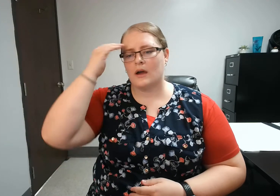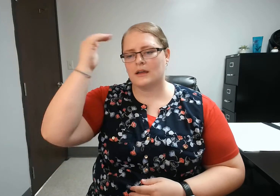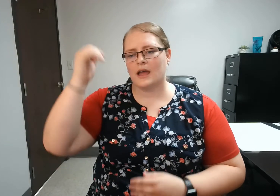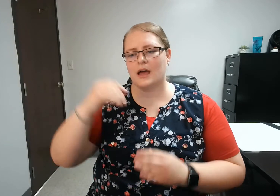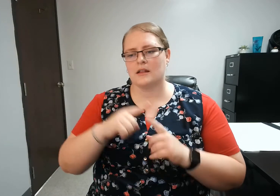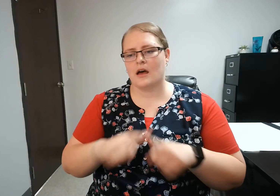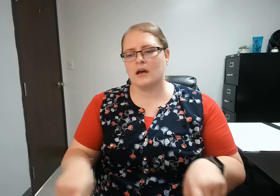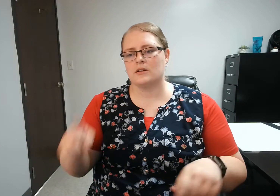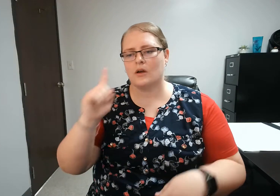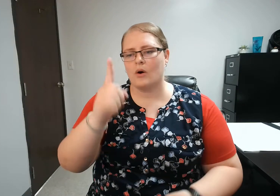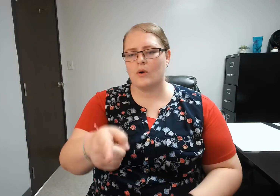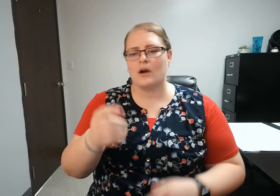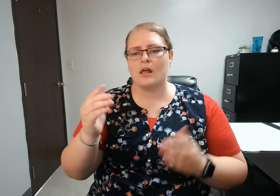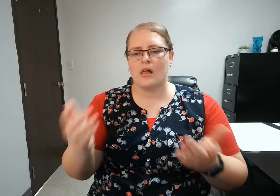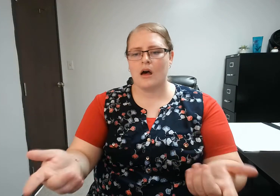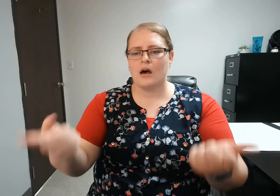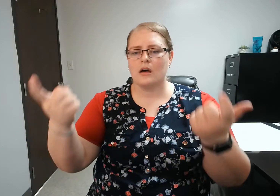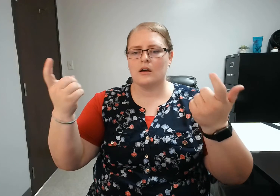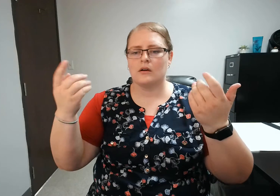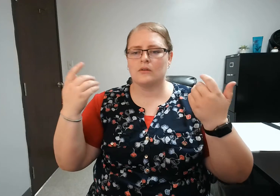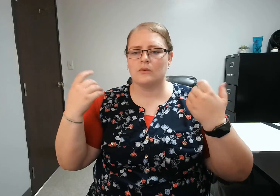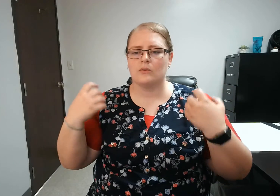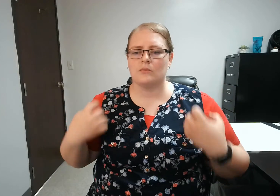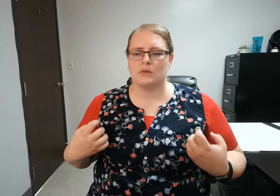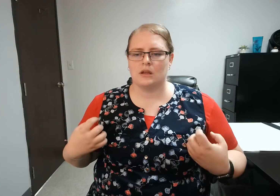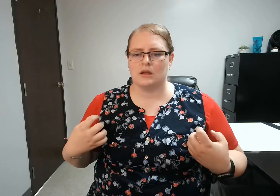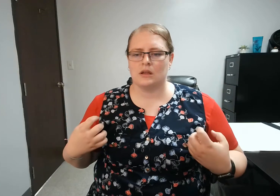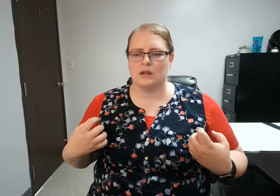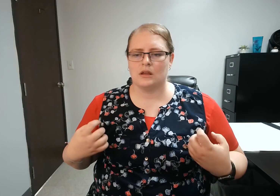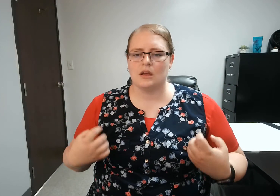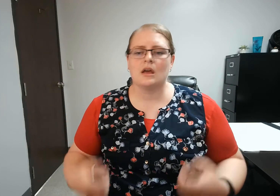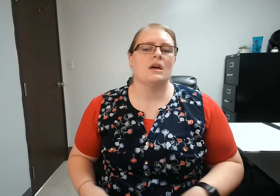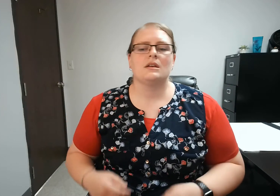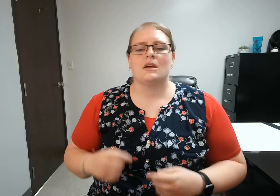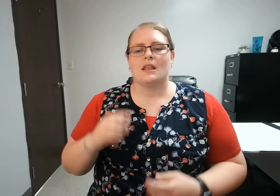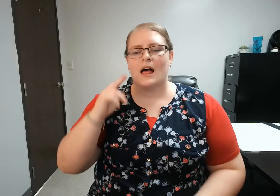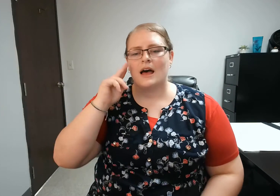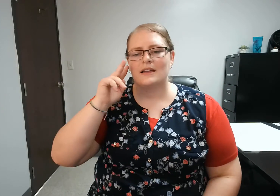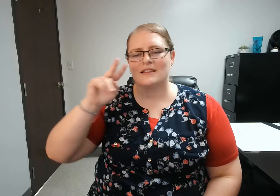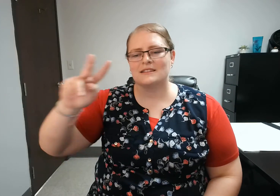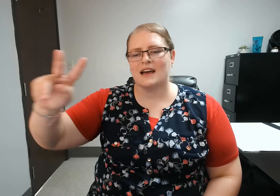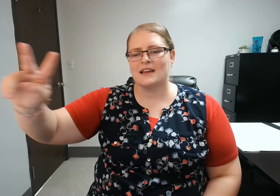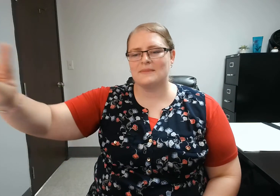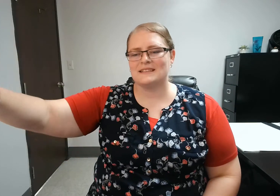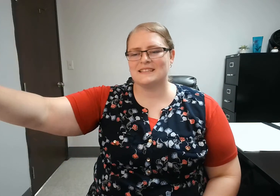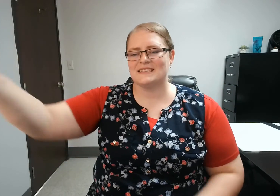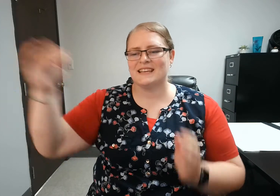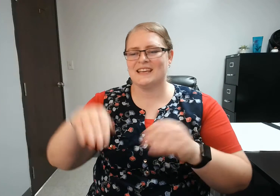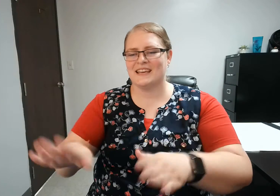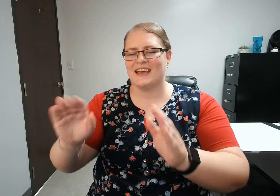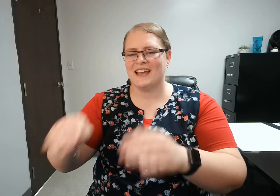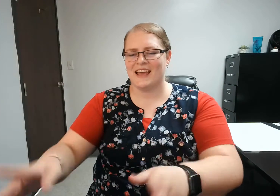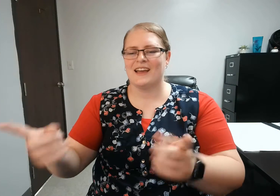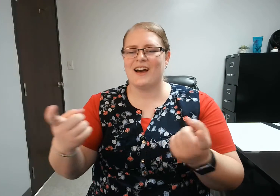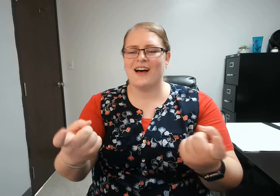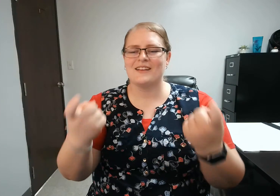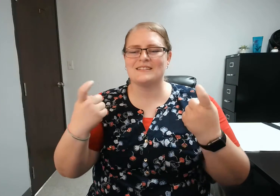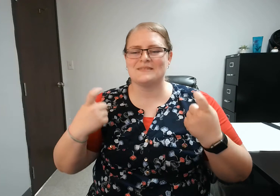I cannot go Where I long to stay See the light of the sun to see It calls